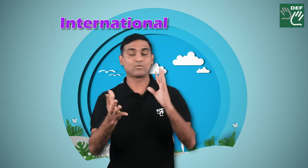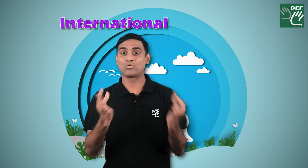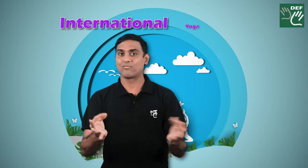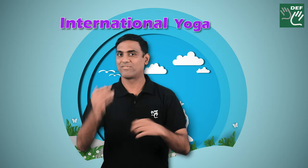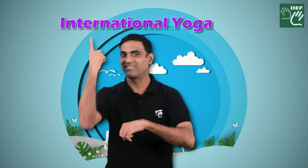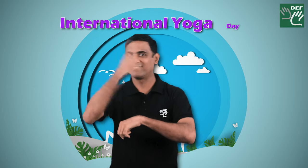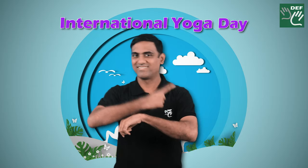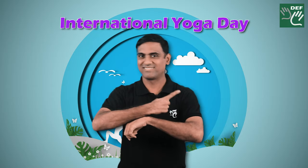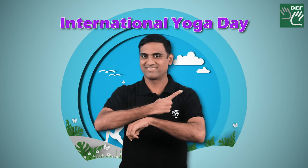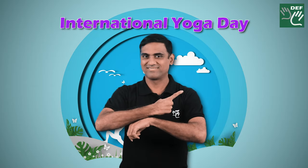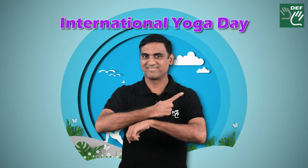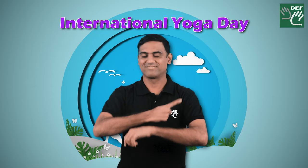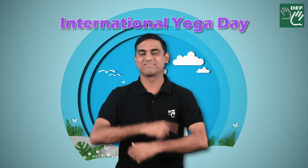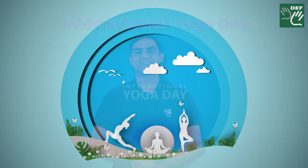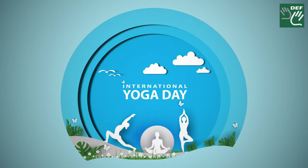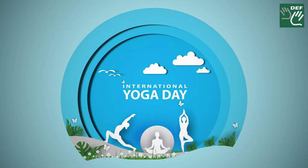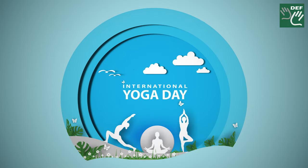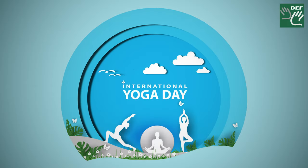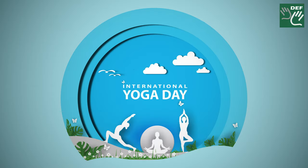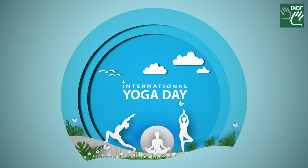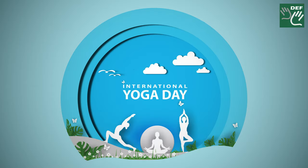on international yoga day of wanted want say what if you have